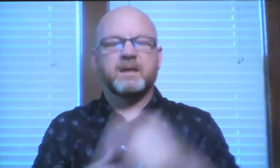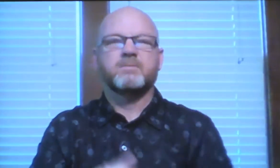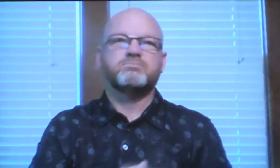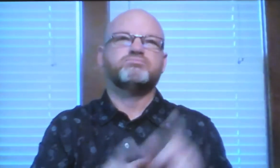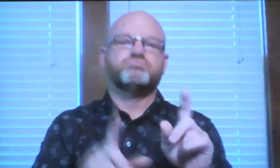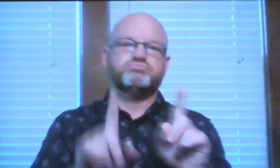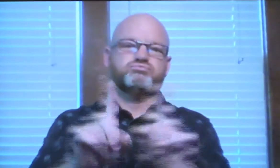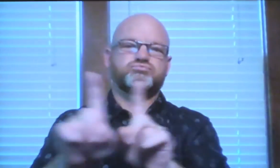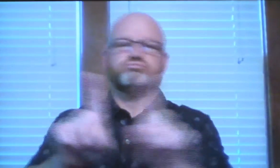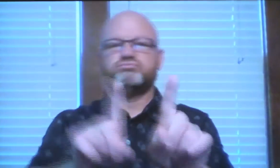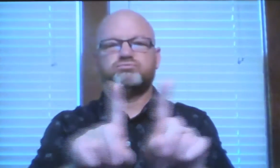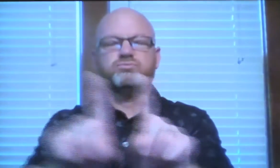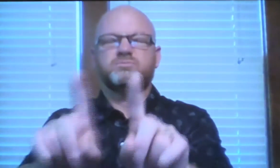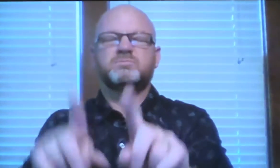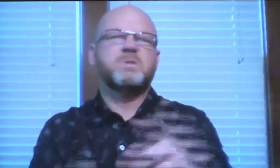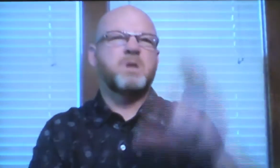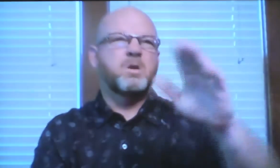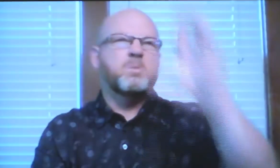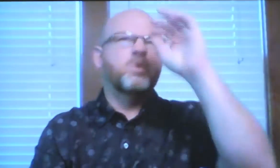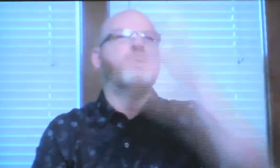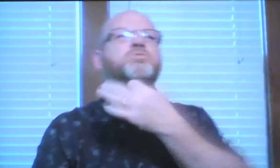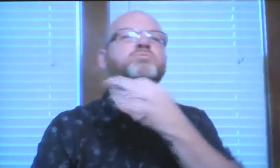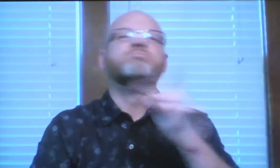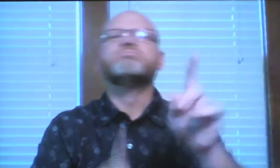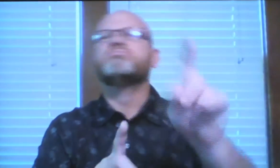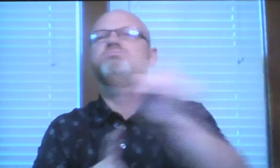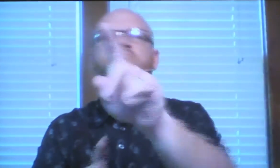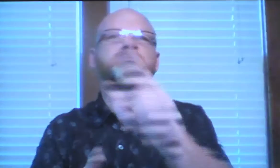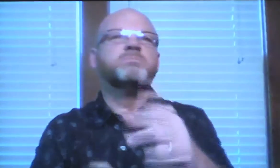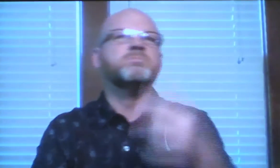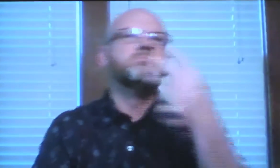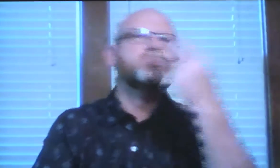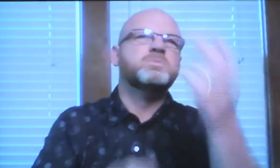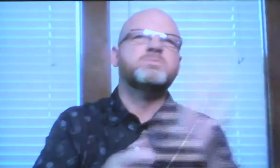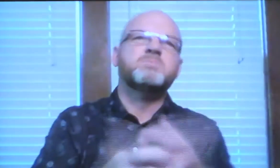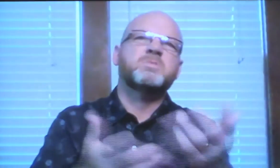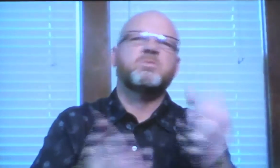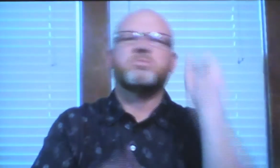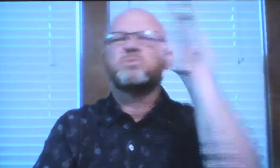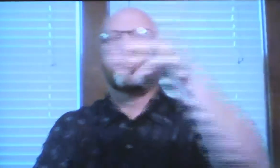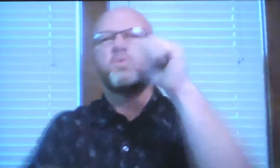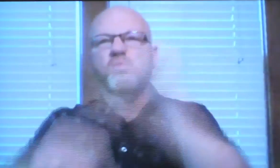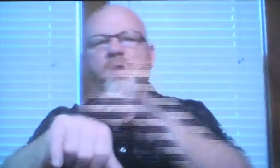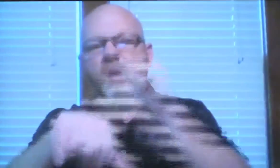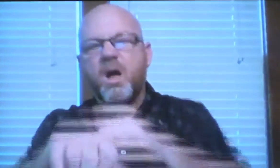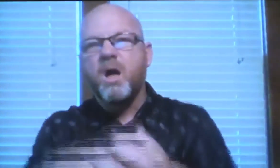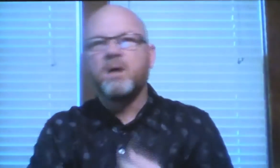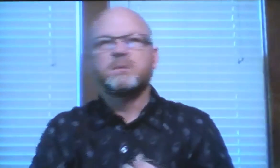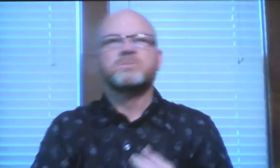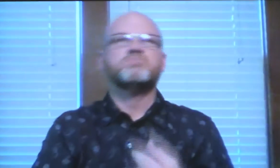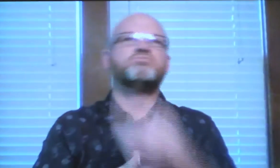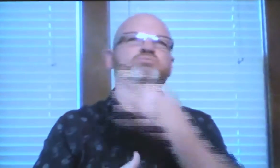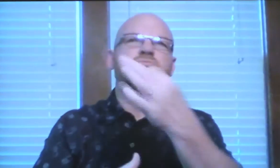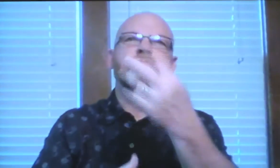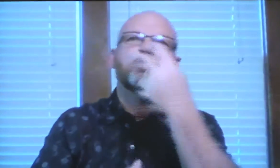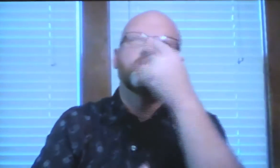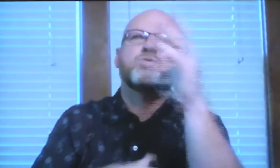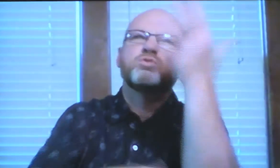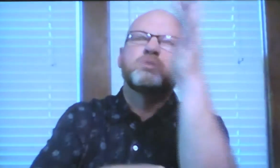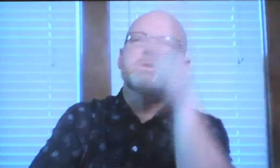Maybe they're on a trail out for a hike. And the little boy looks around off the path. He sees rocks.